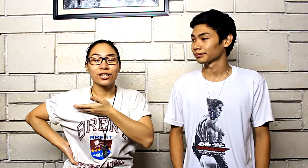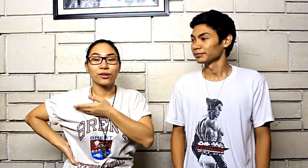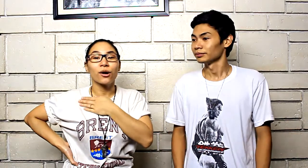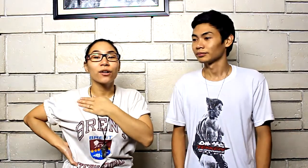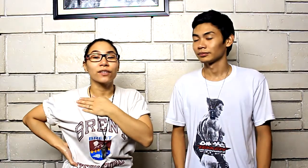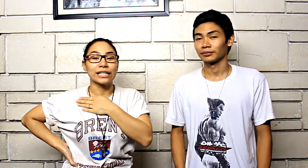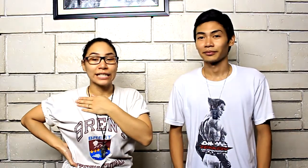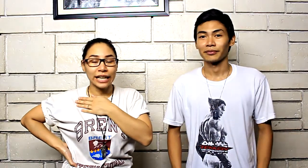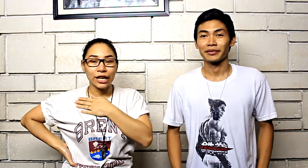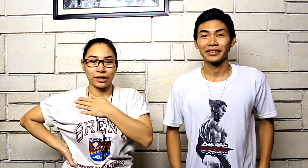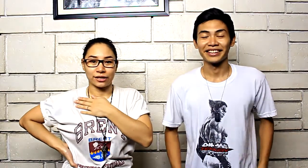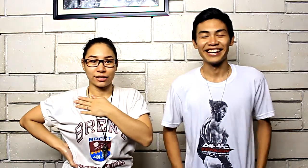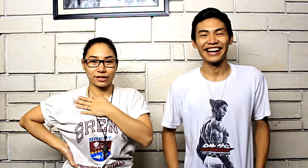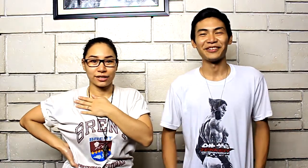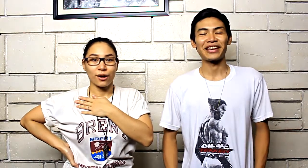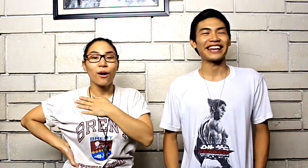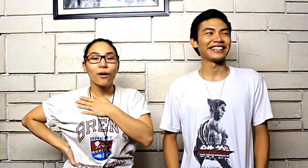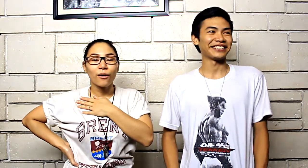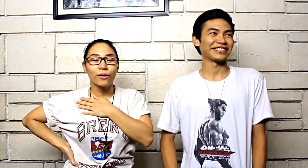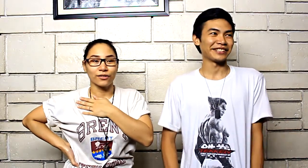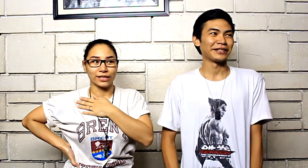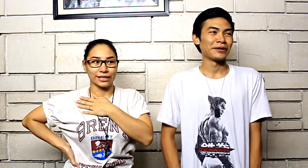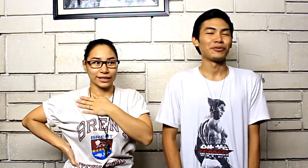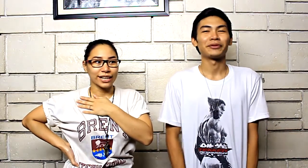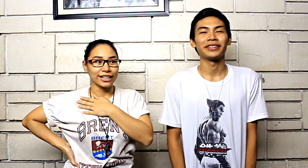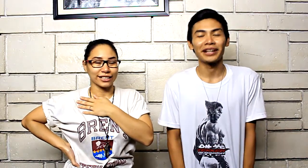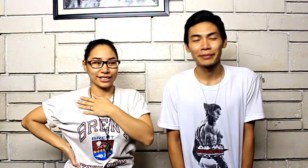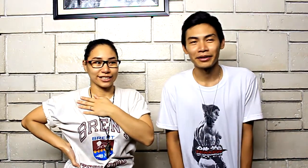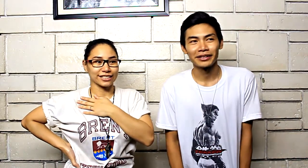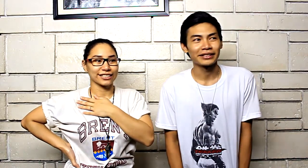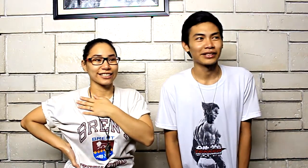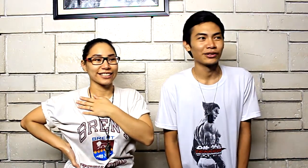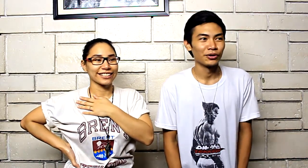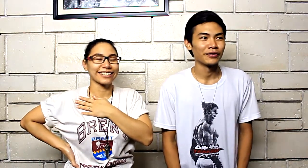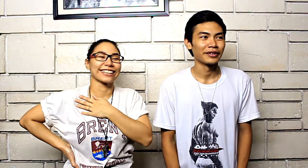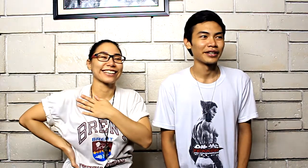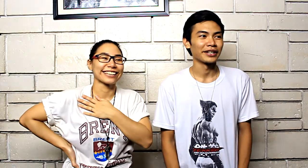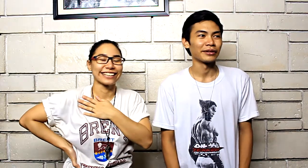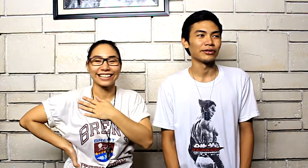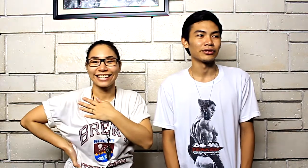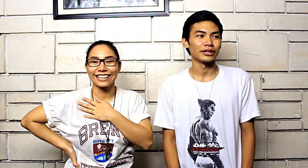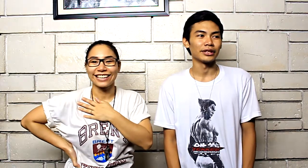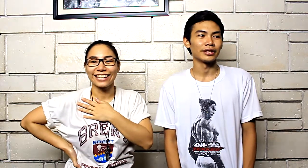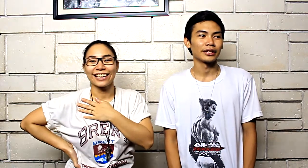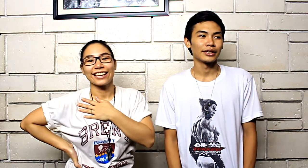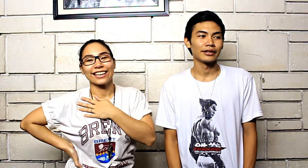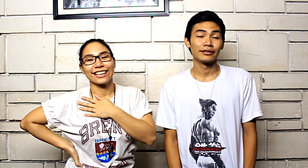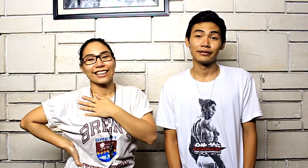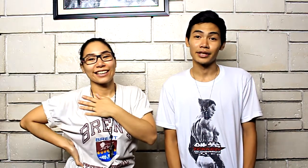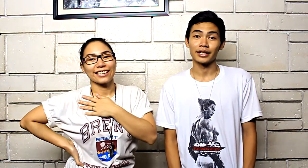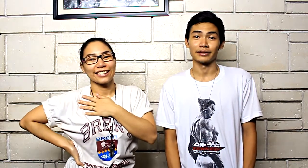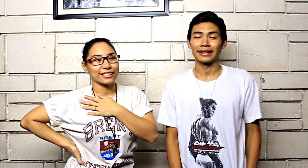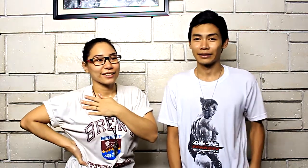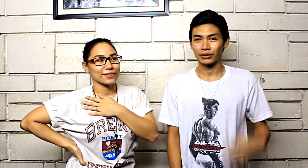over dinner yeah we had this we were talking about this over dinner it was really fun which